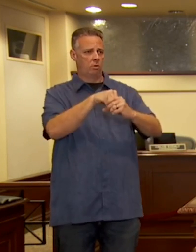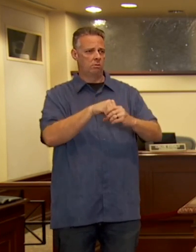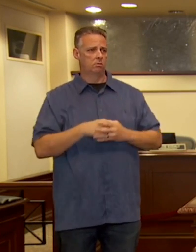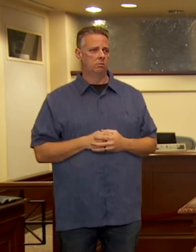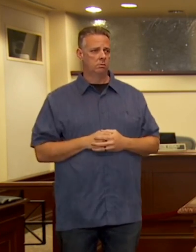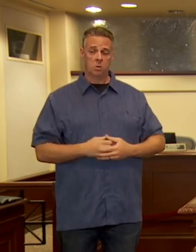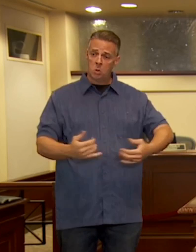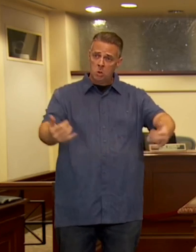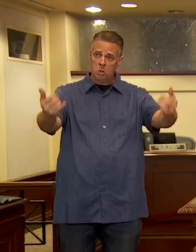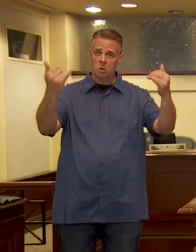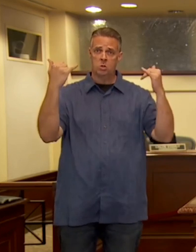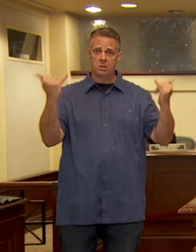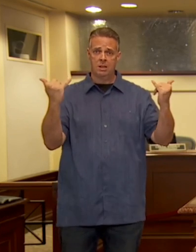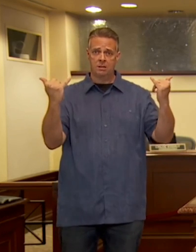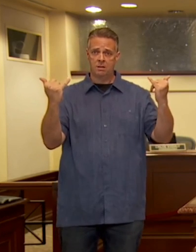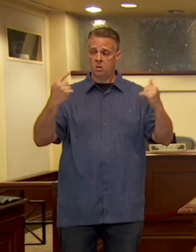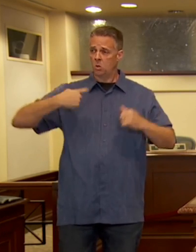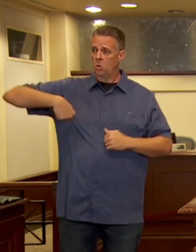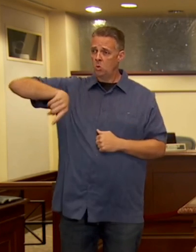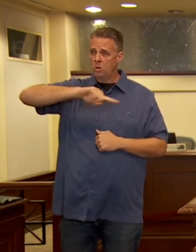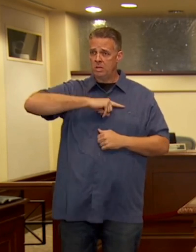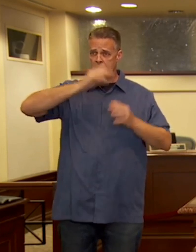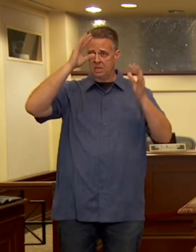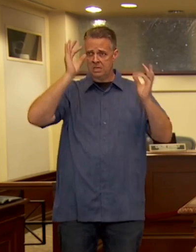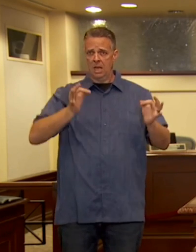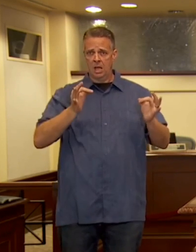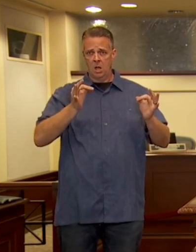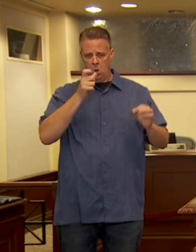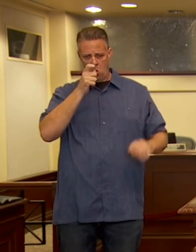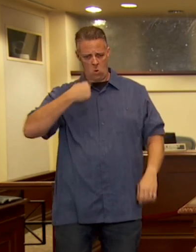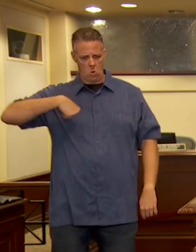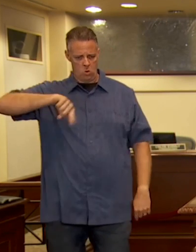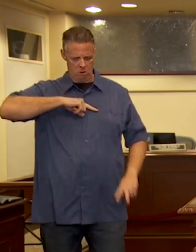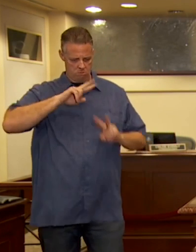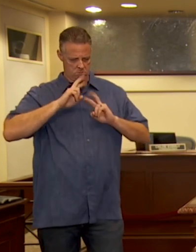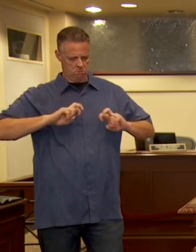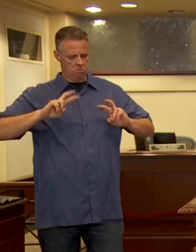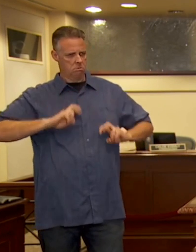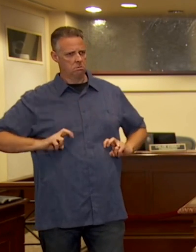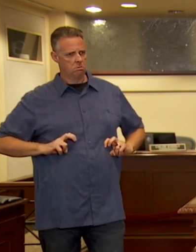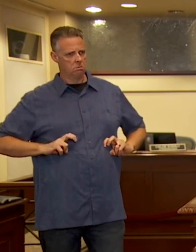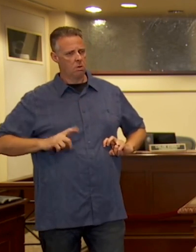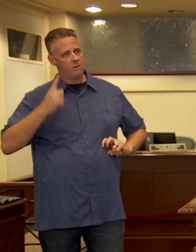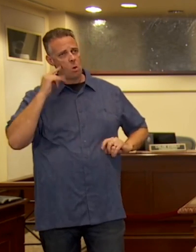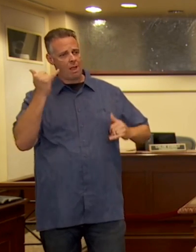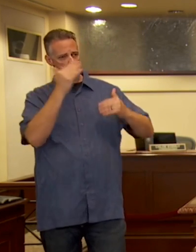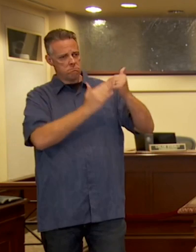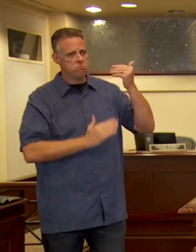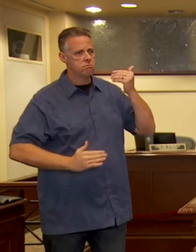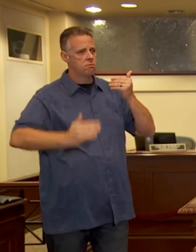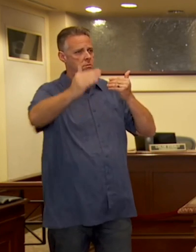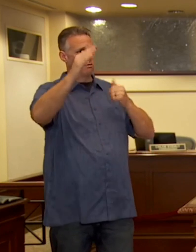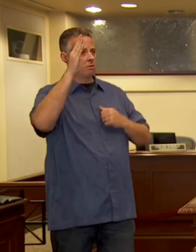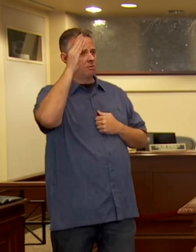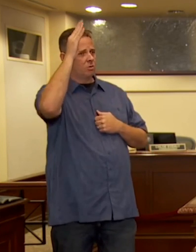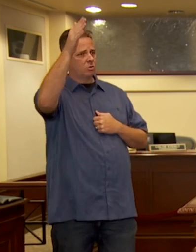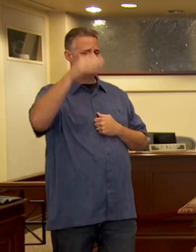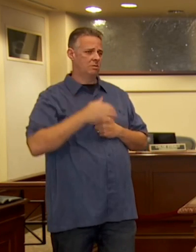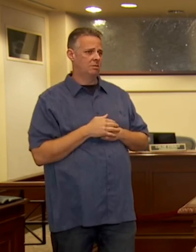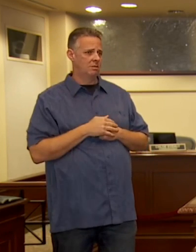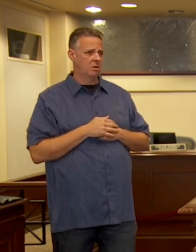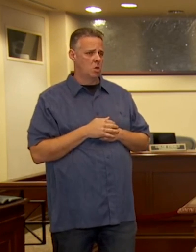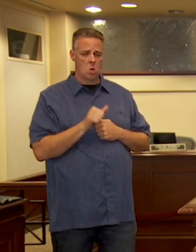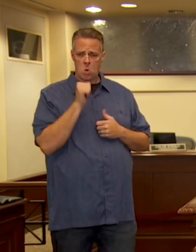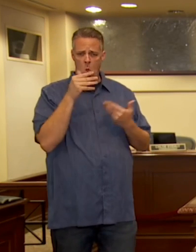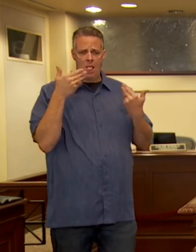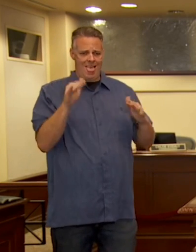we need to decide who we are and where we want to go from here. Don't let this